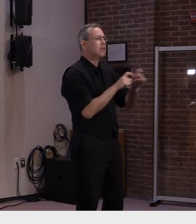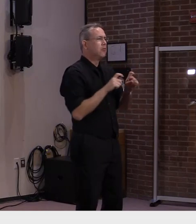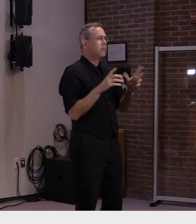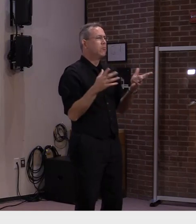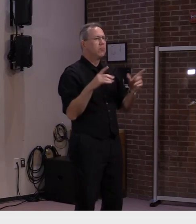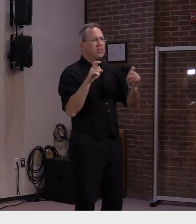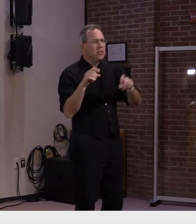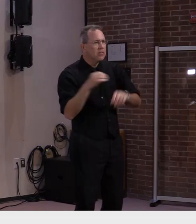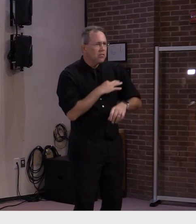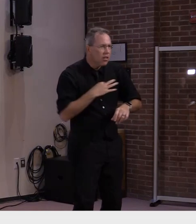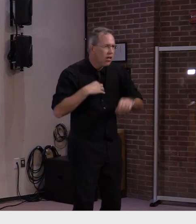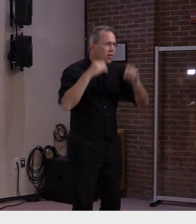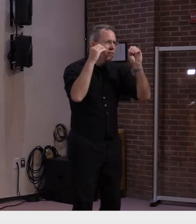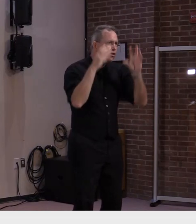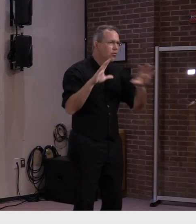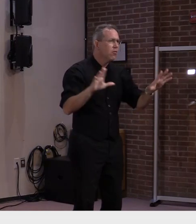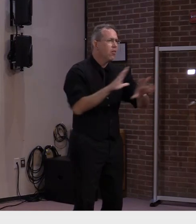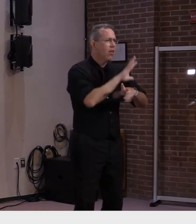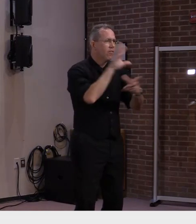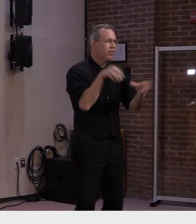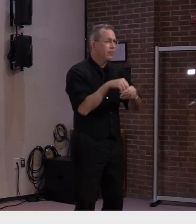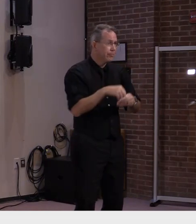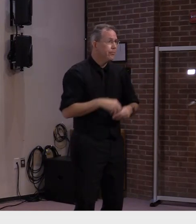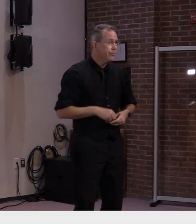Okay. That's it for me. Thank you, everyone.